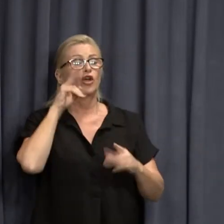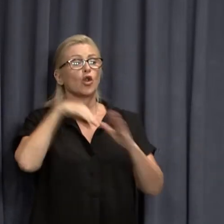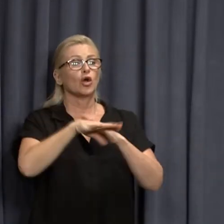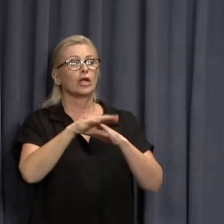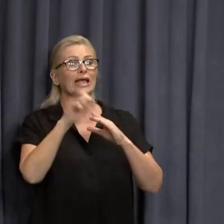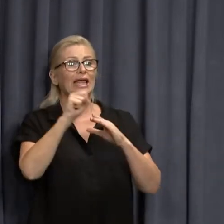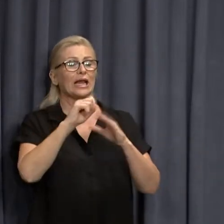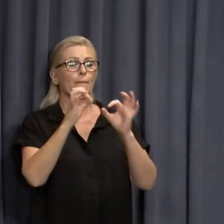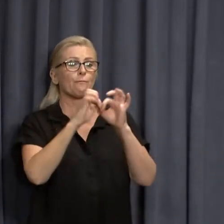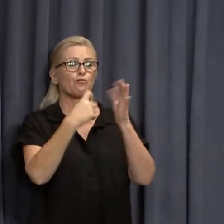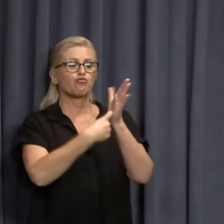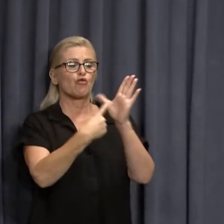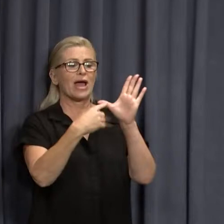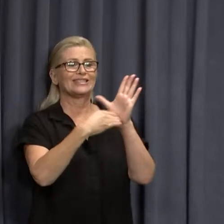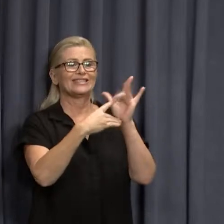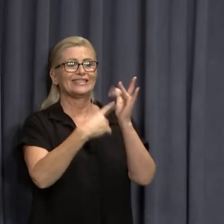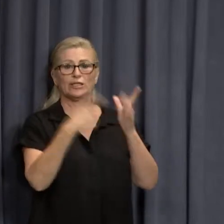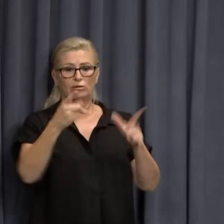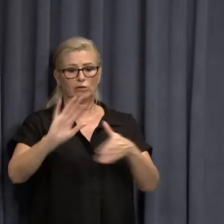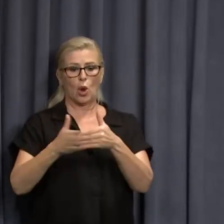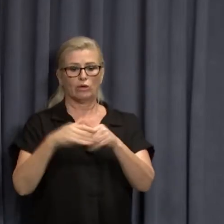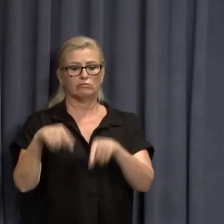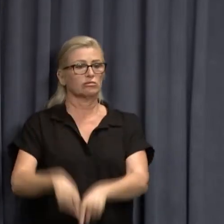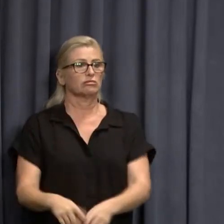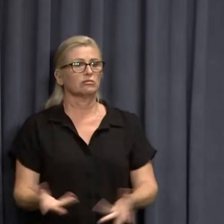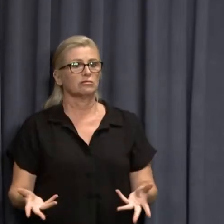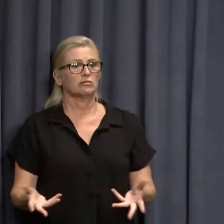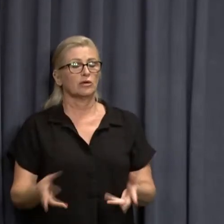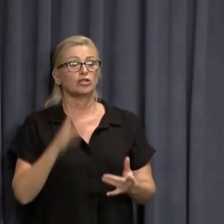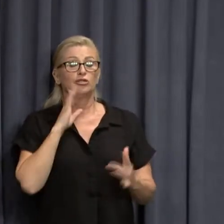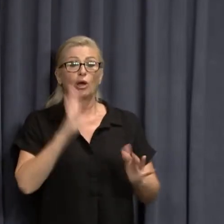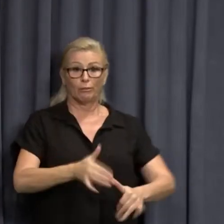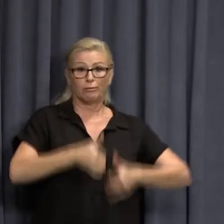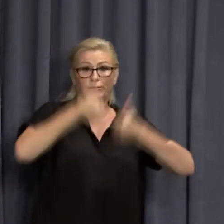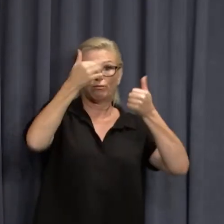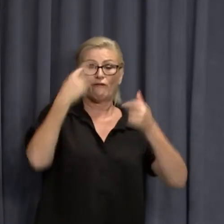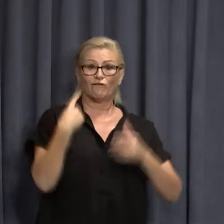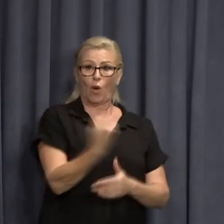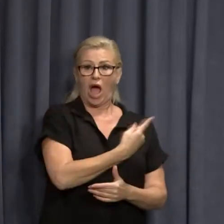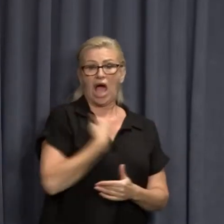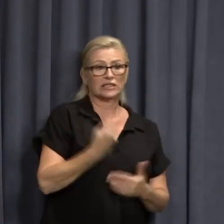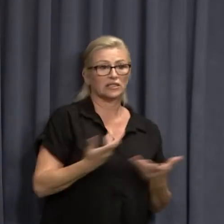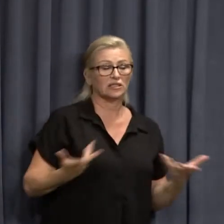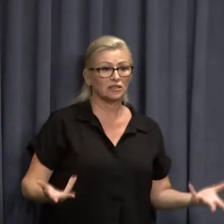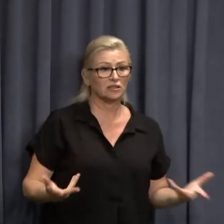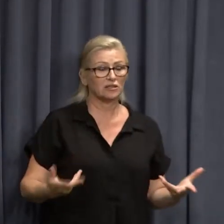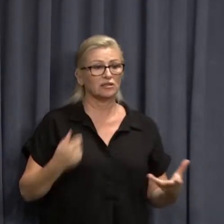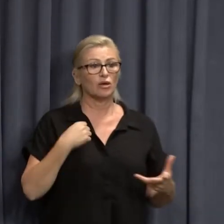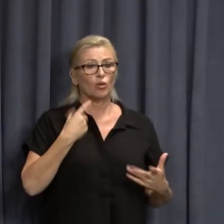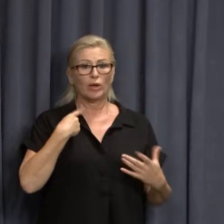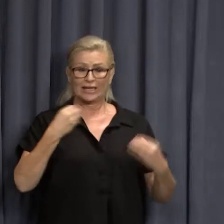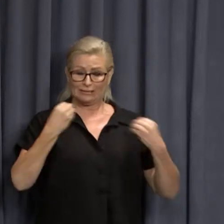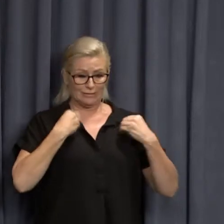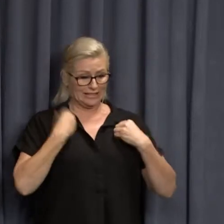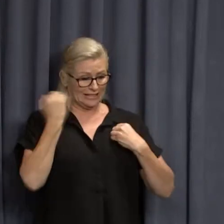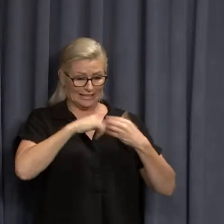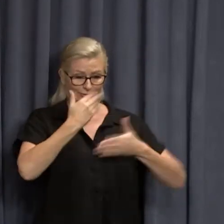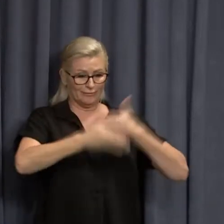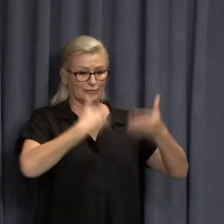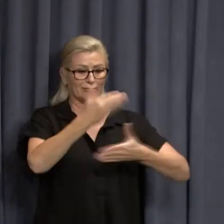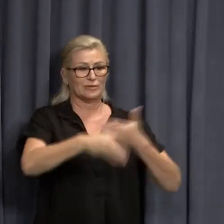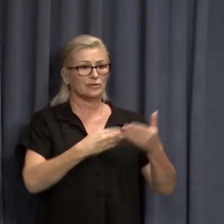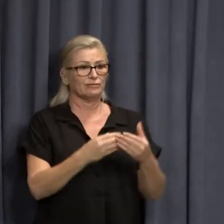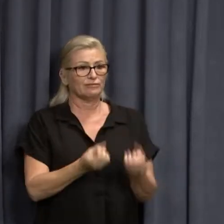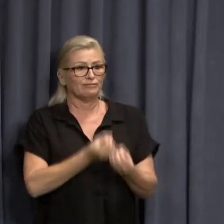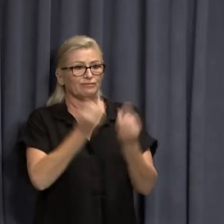it shut down. And that meant massive benefits for Western Australian miners. And we kept the mining industry strong and open with no COVID